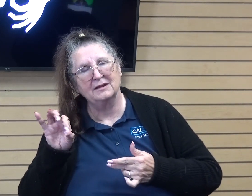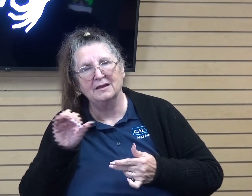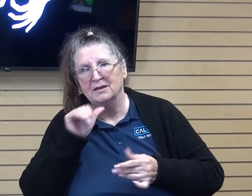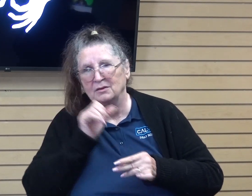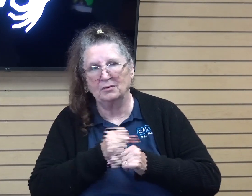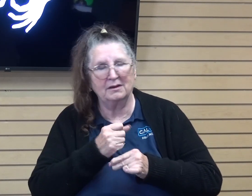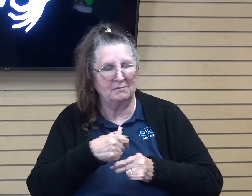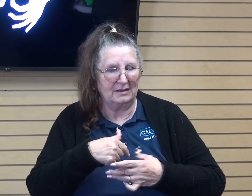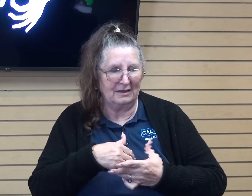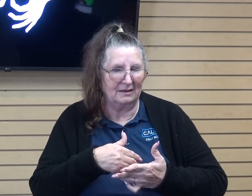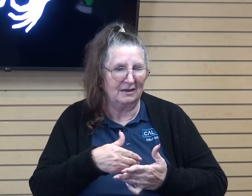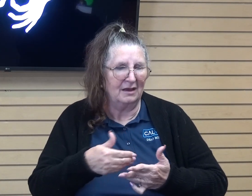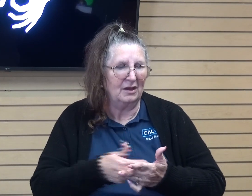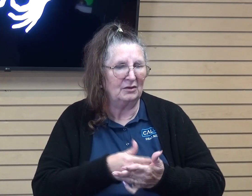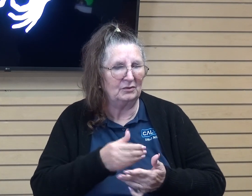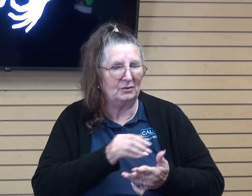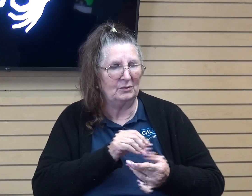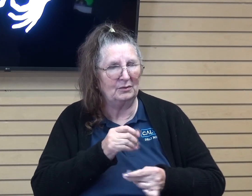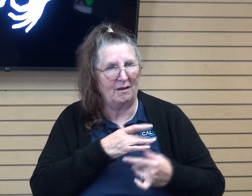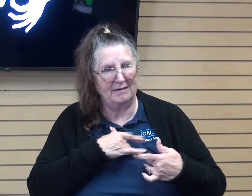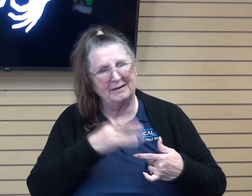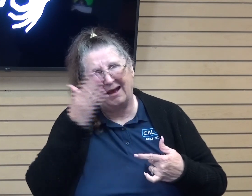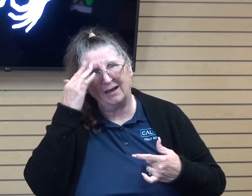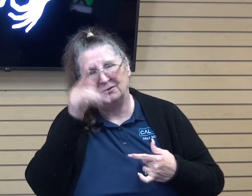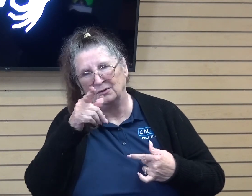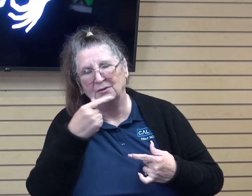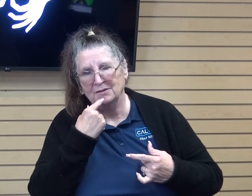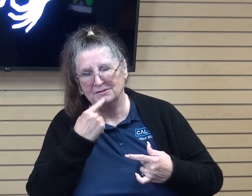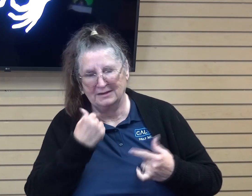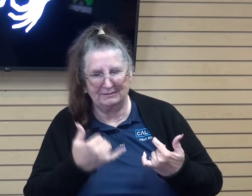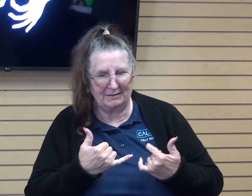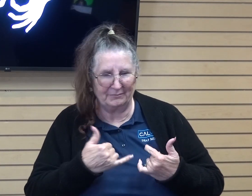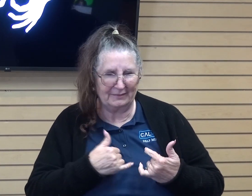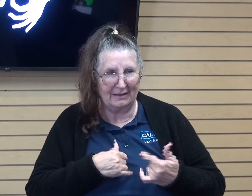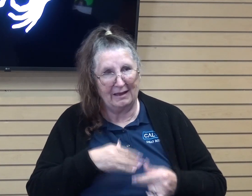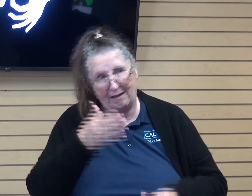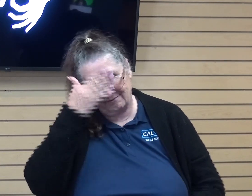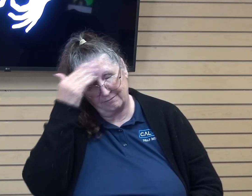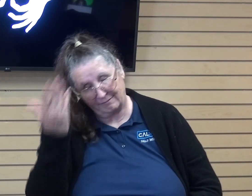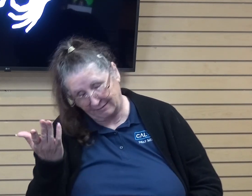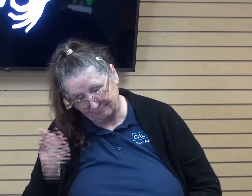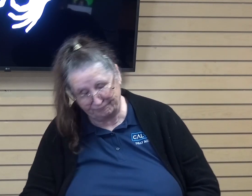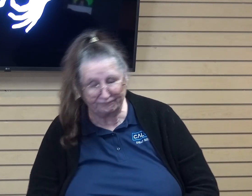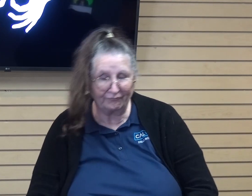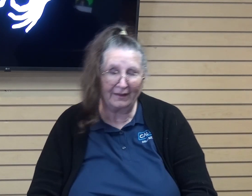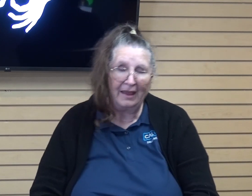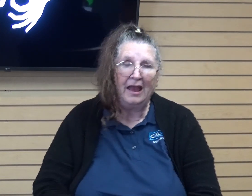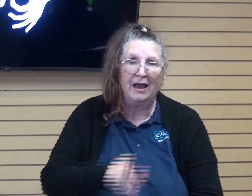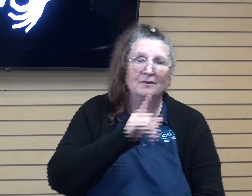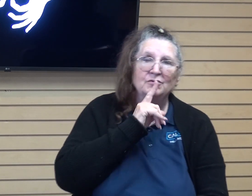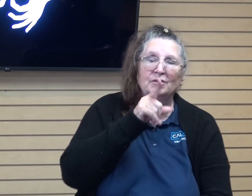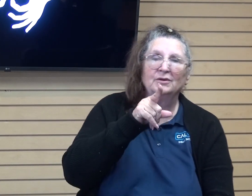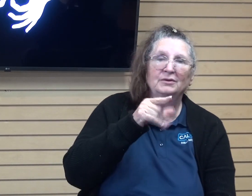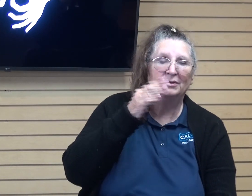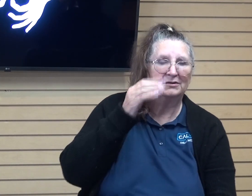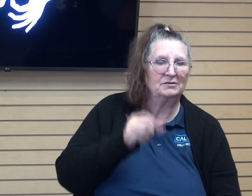sure some of you are saying it right now, but look, uh, I don't know. I'm sure you guys will know, or someone can leave it in the comment.